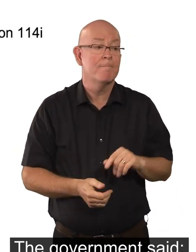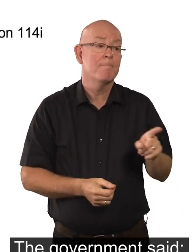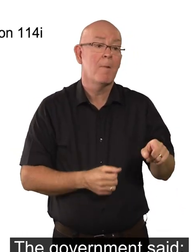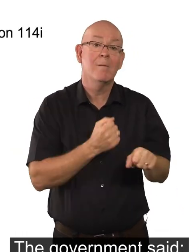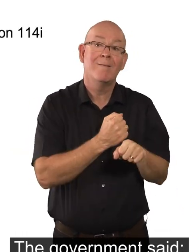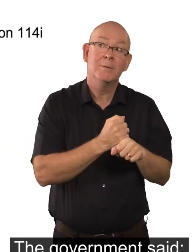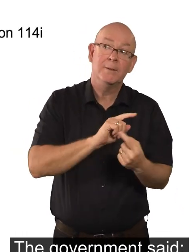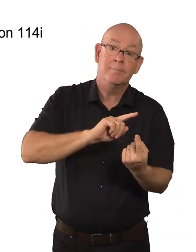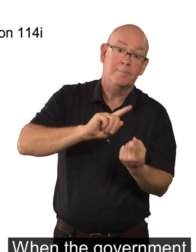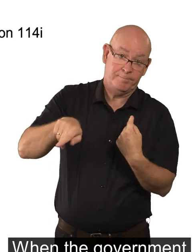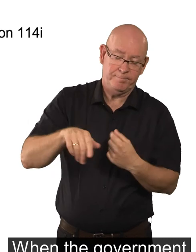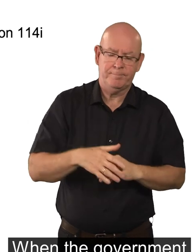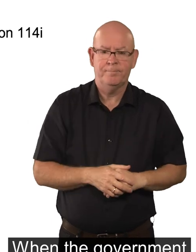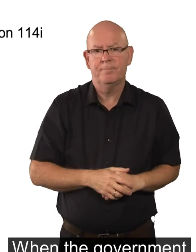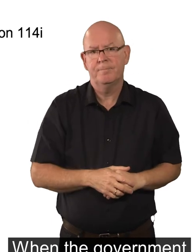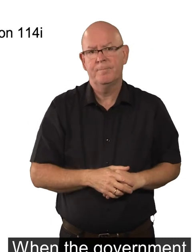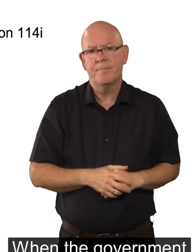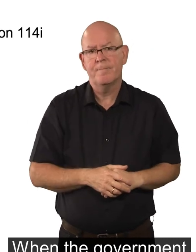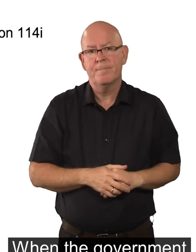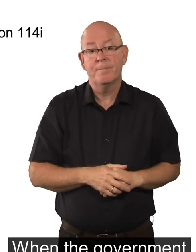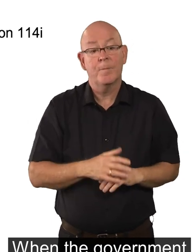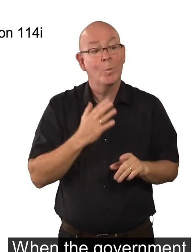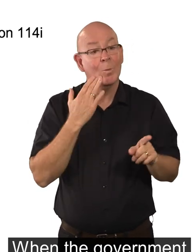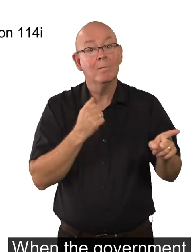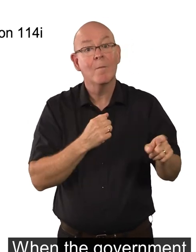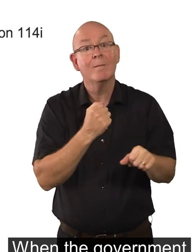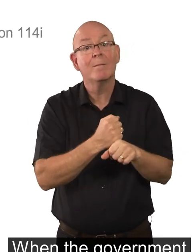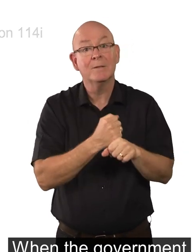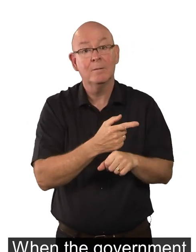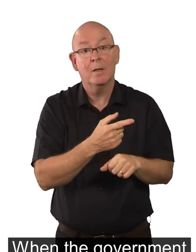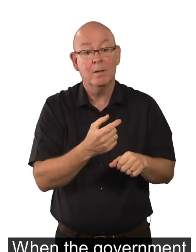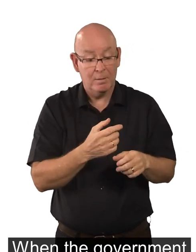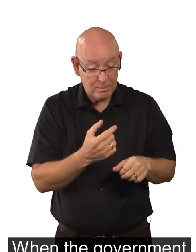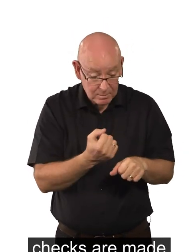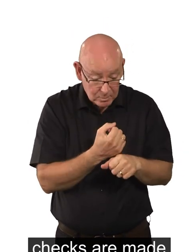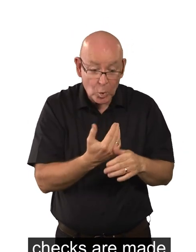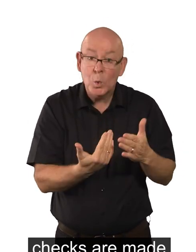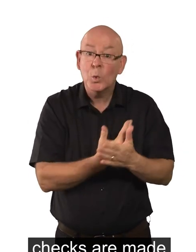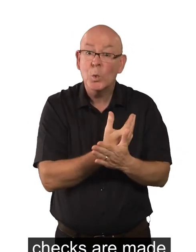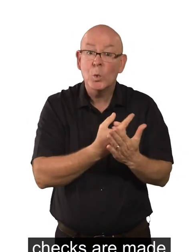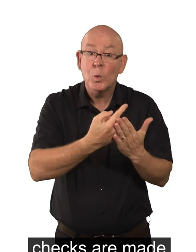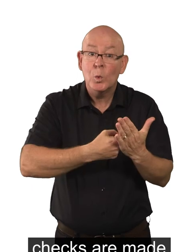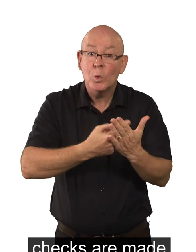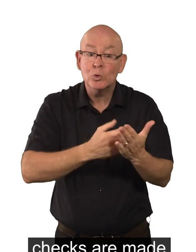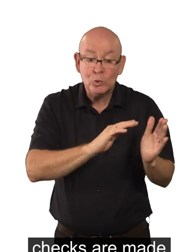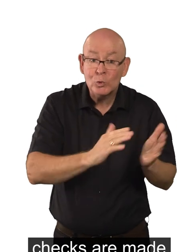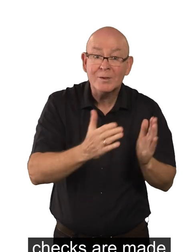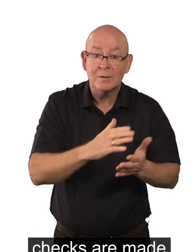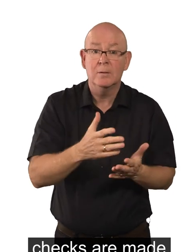The Government said, When the Government is making new services, checks are made to see if they